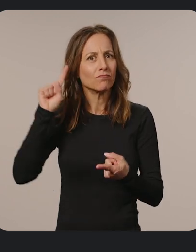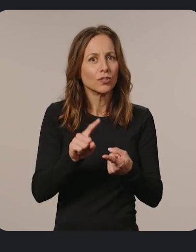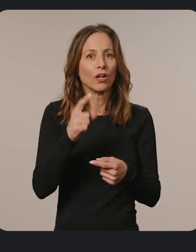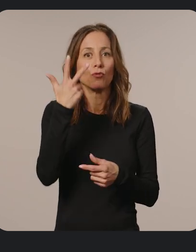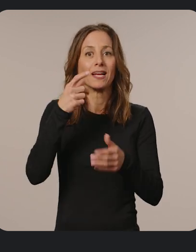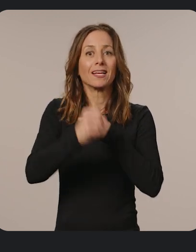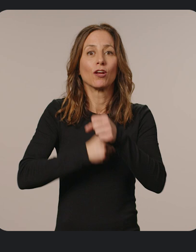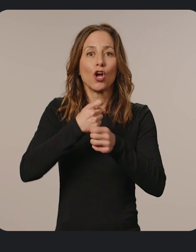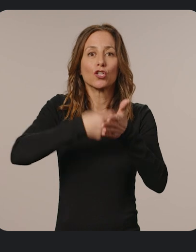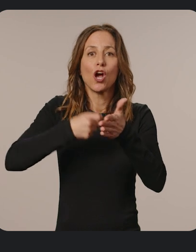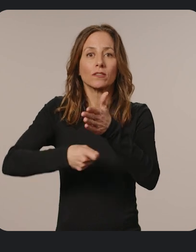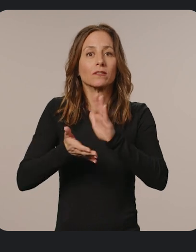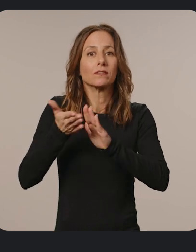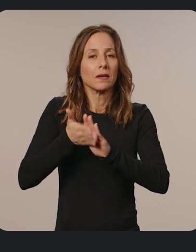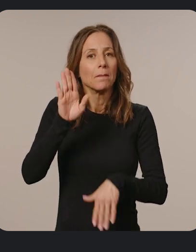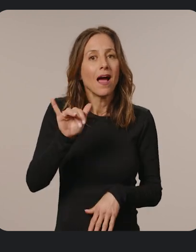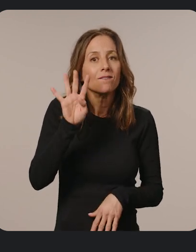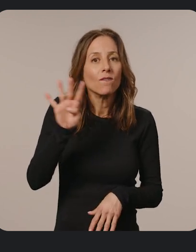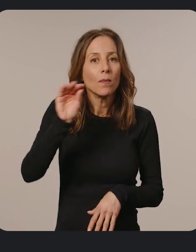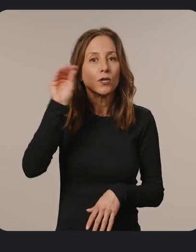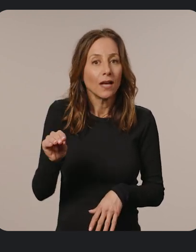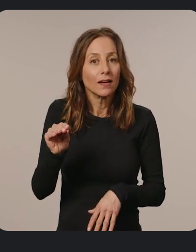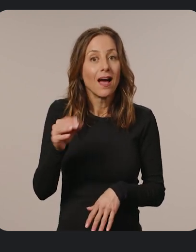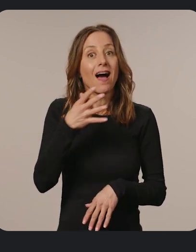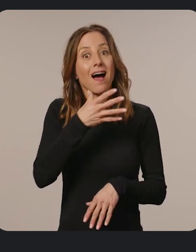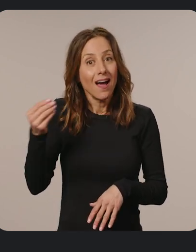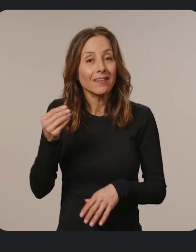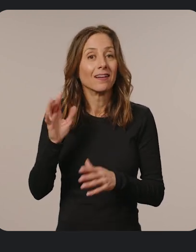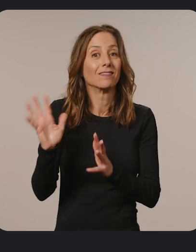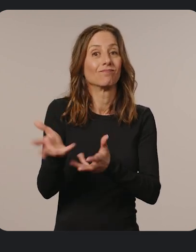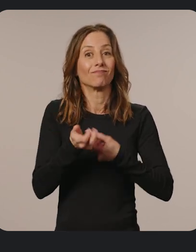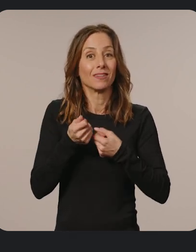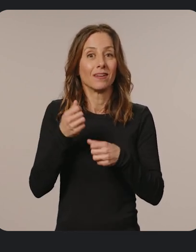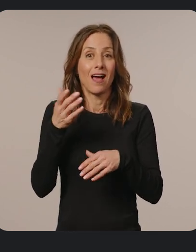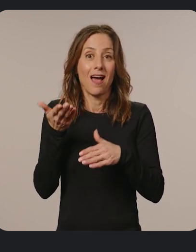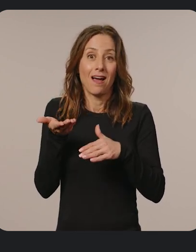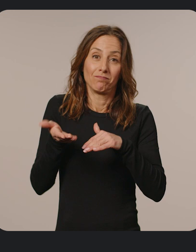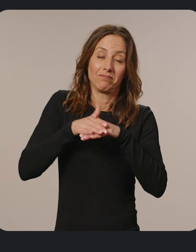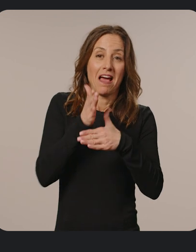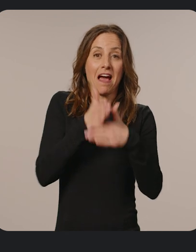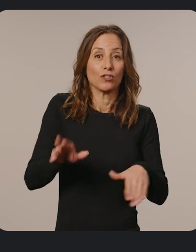reduce three-year cost of operations by 44% and drive an average ROI of